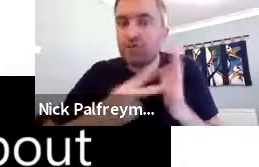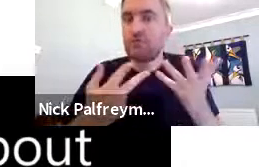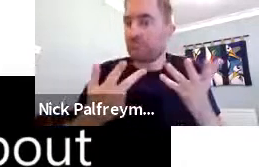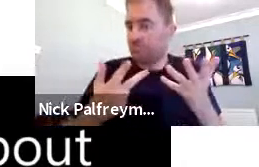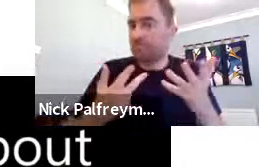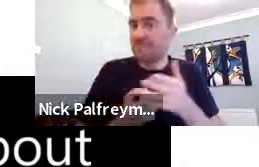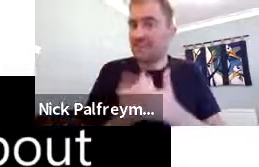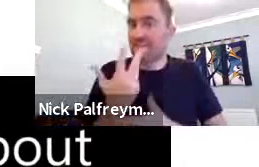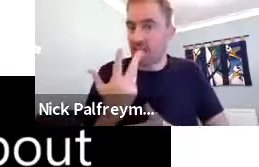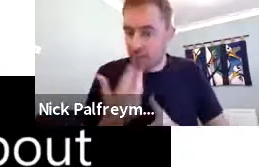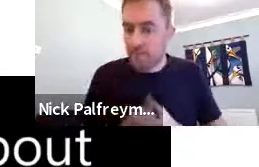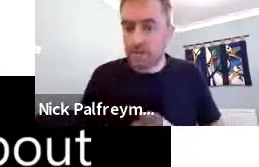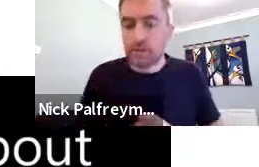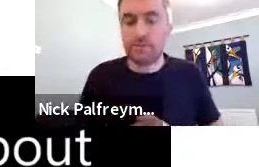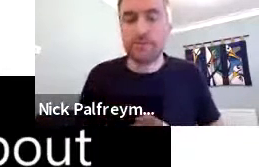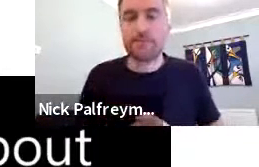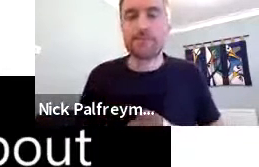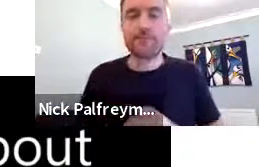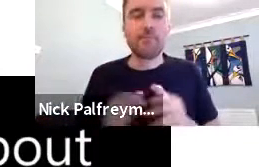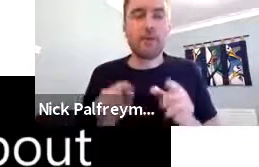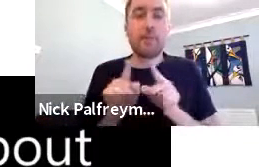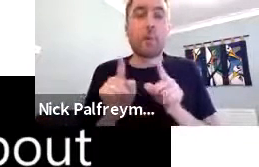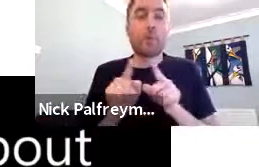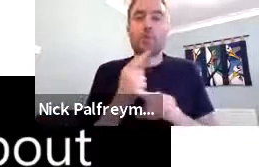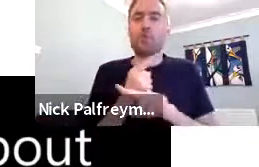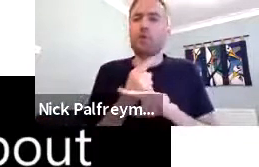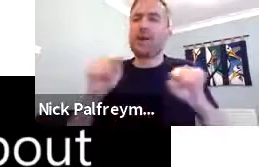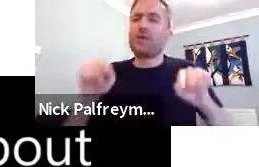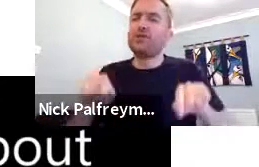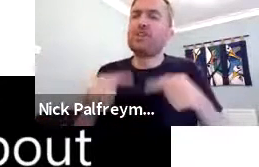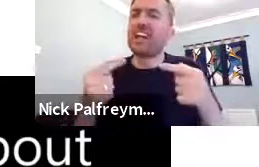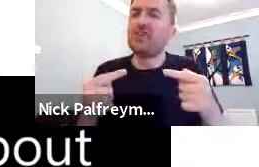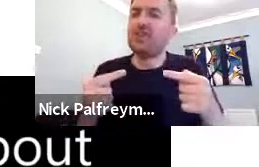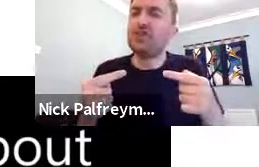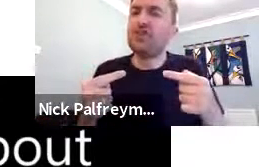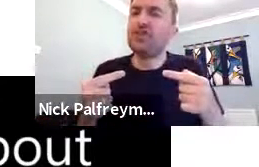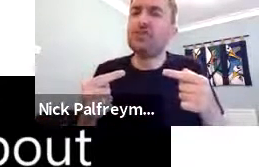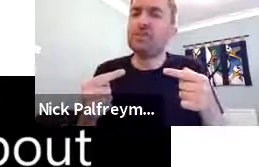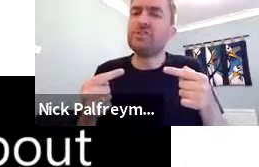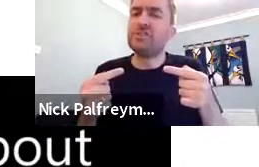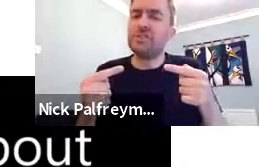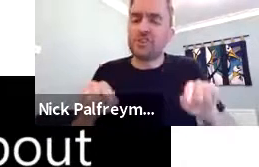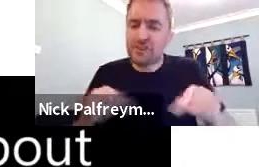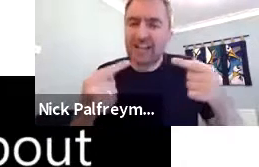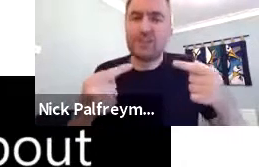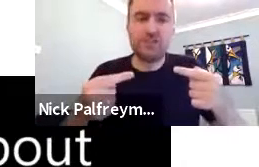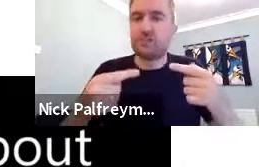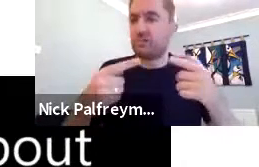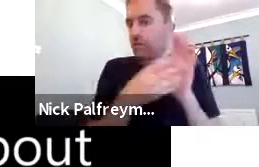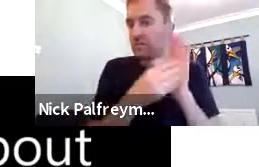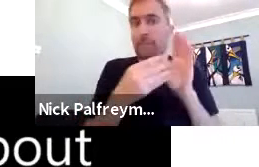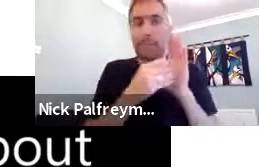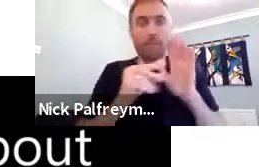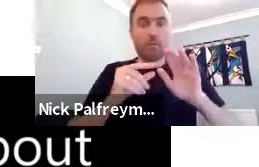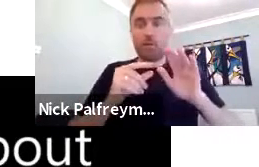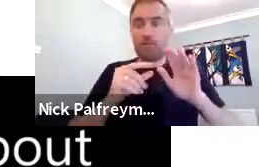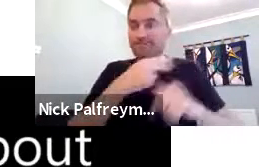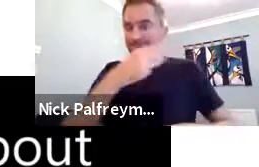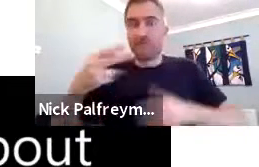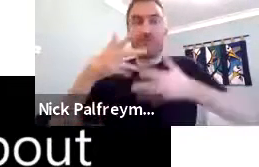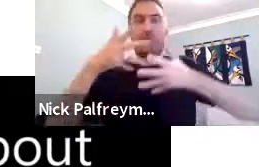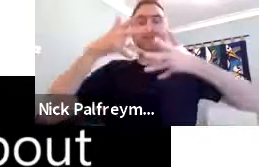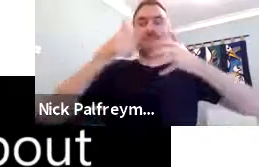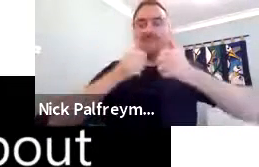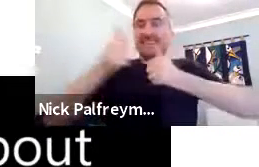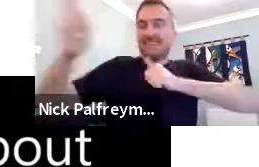linked with deaf organisations and developing. But also, was talking about the challenges. And those